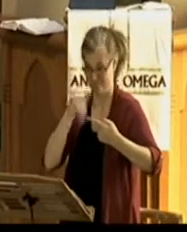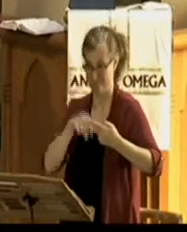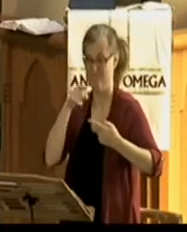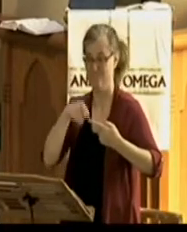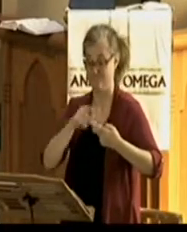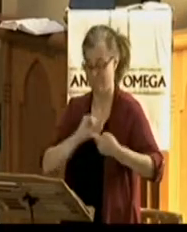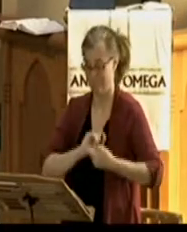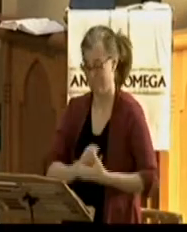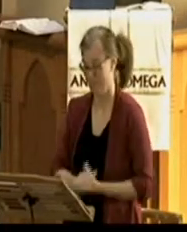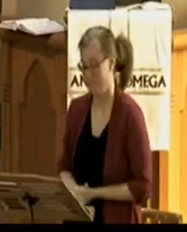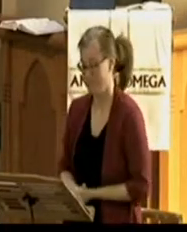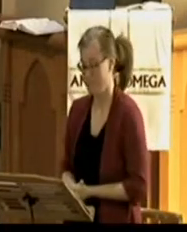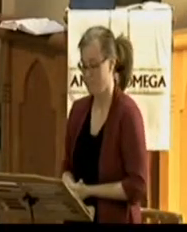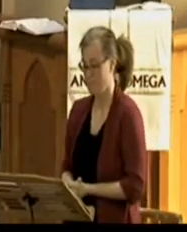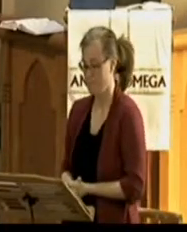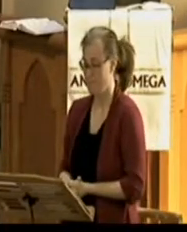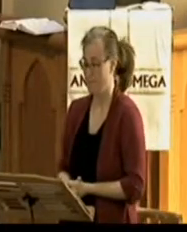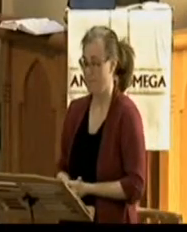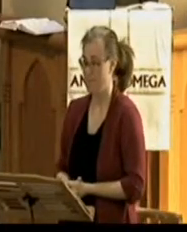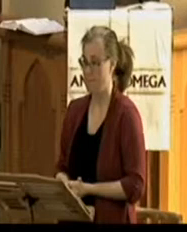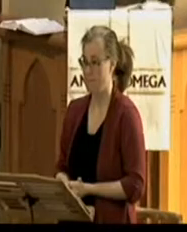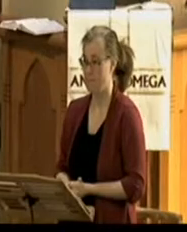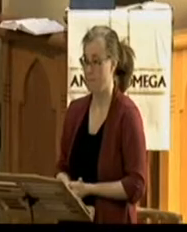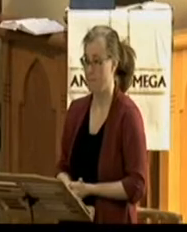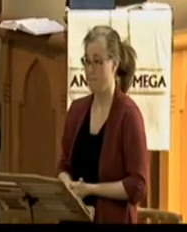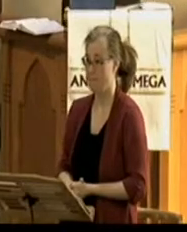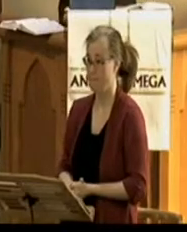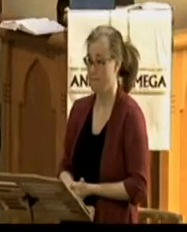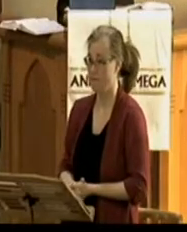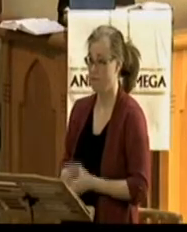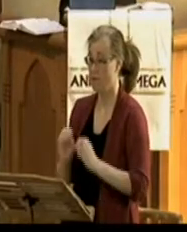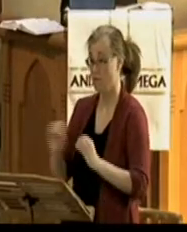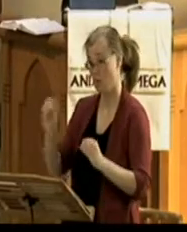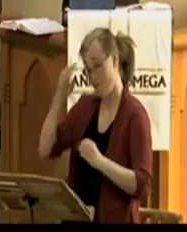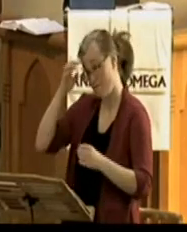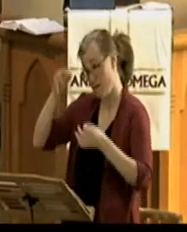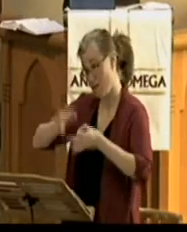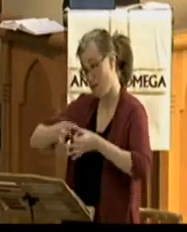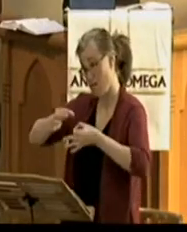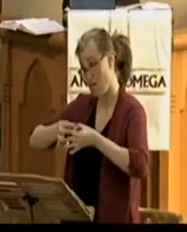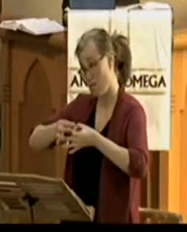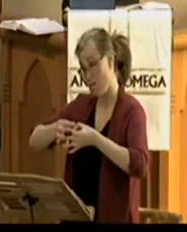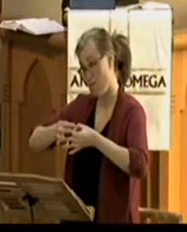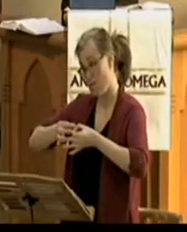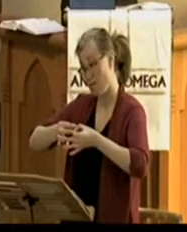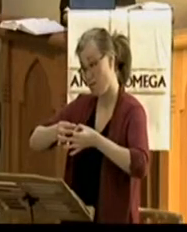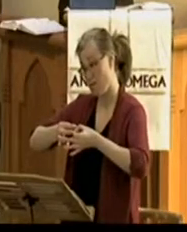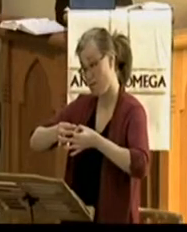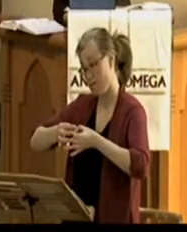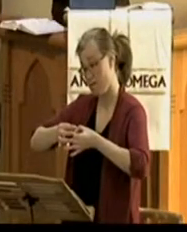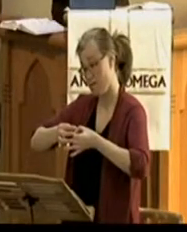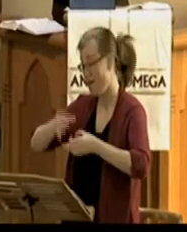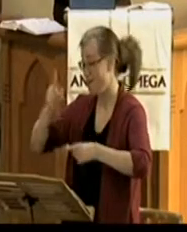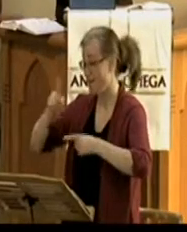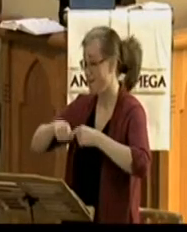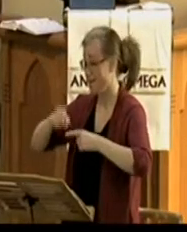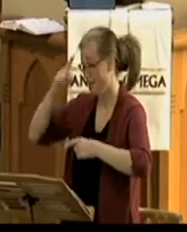to believe God. And where does God nurture our faith? It's where the pure word of God is preached.